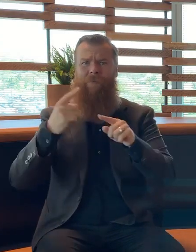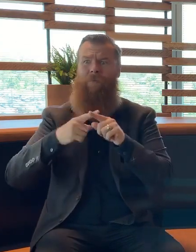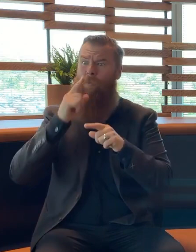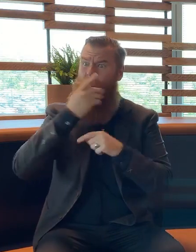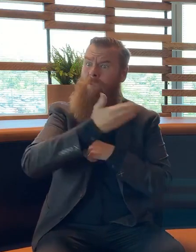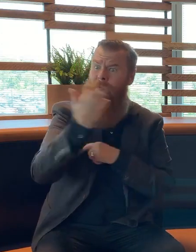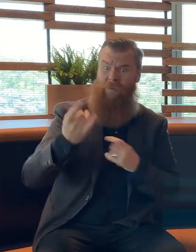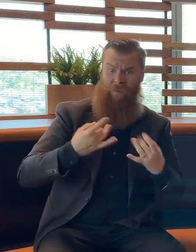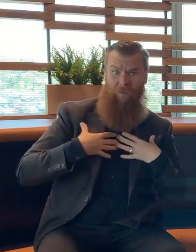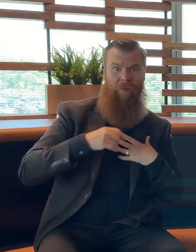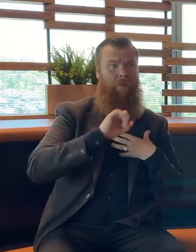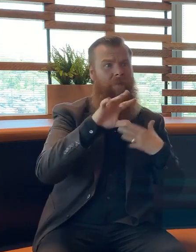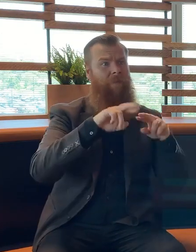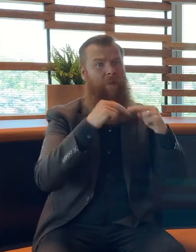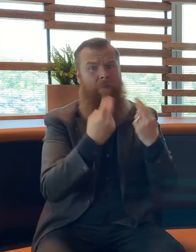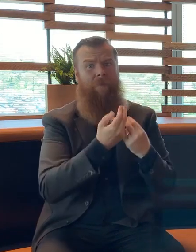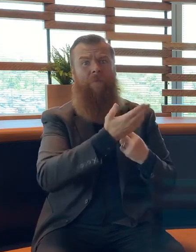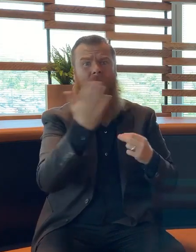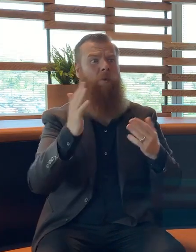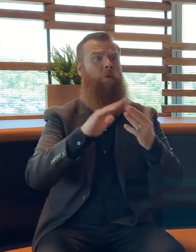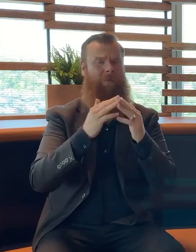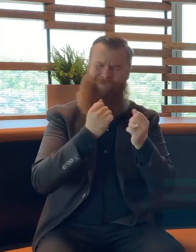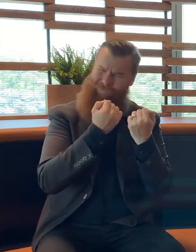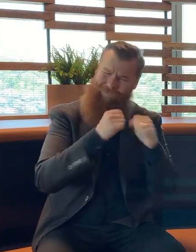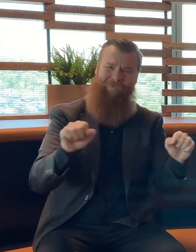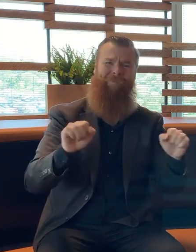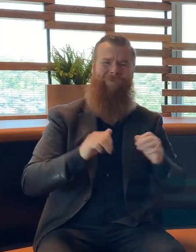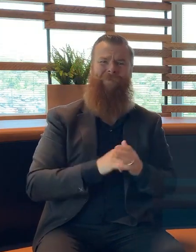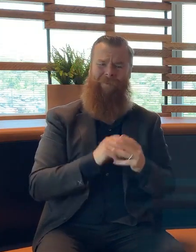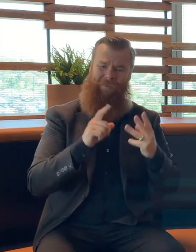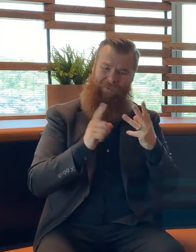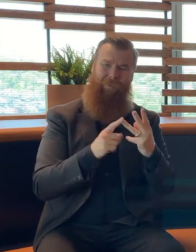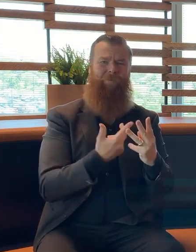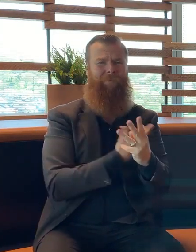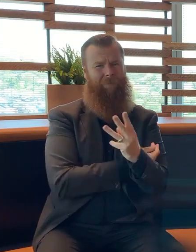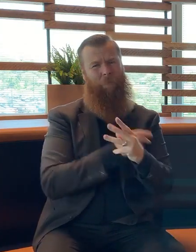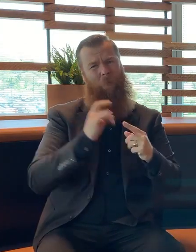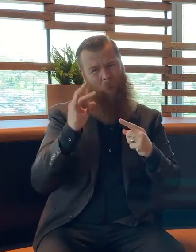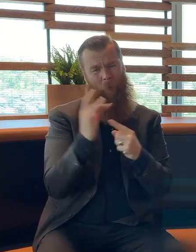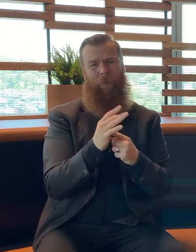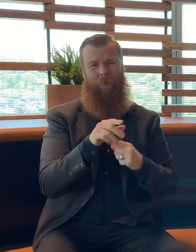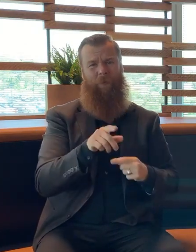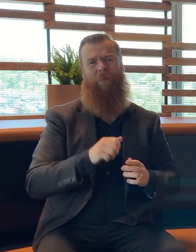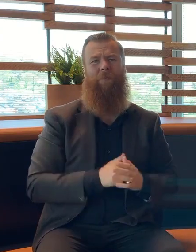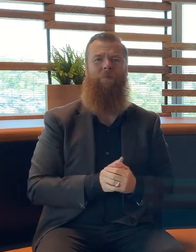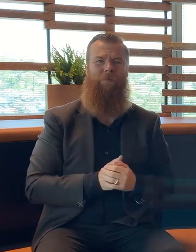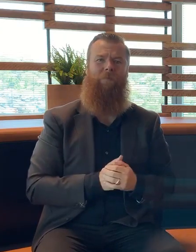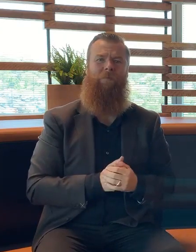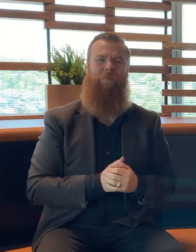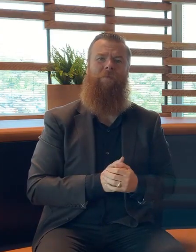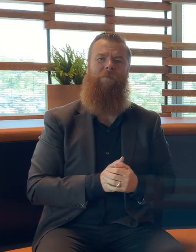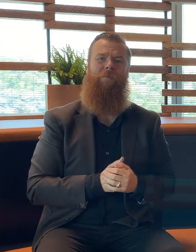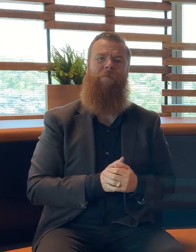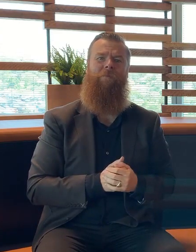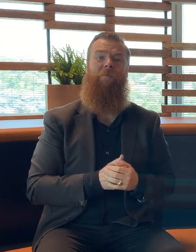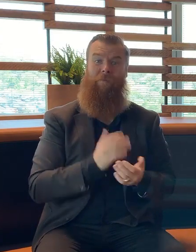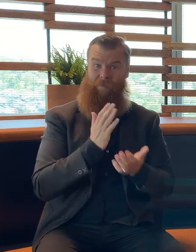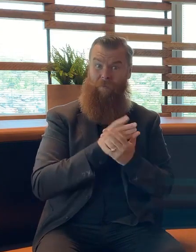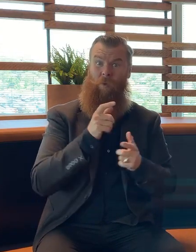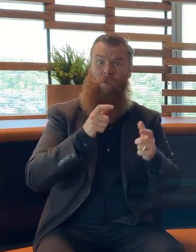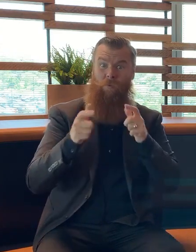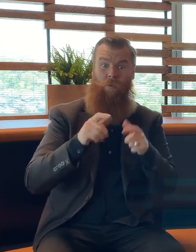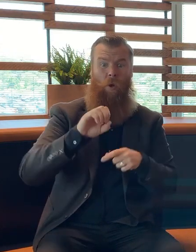you, your family and the wider community. Booster shots are absolutely important and very important at controlling this Omicron